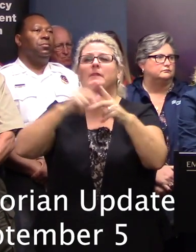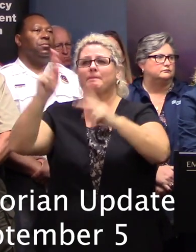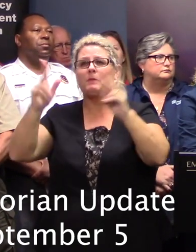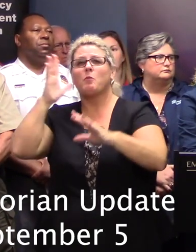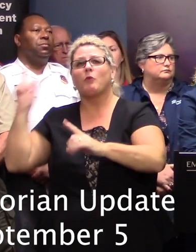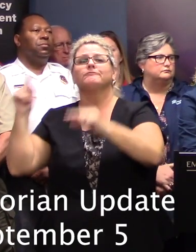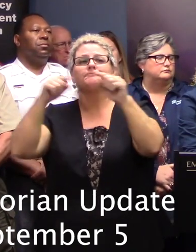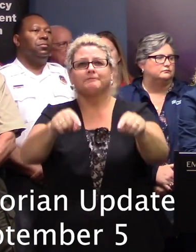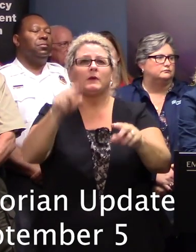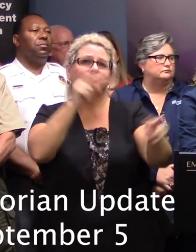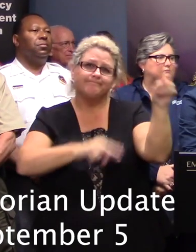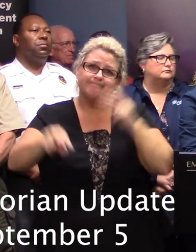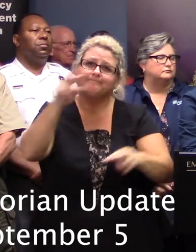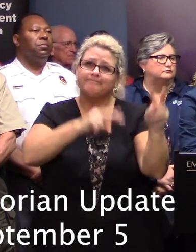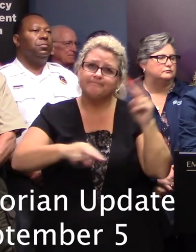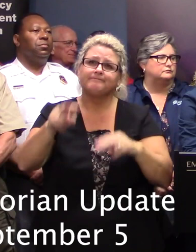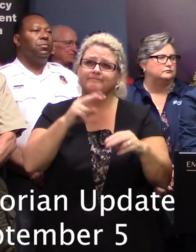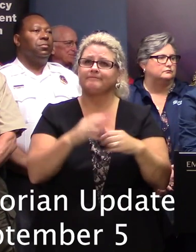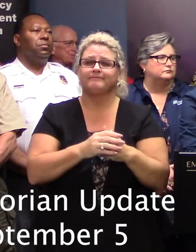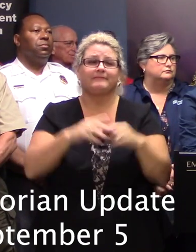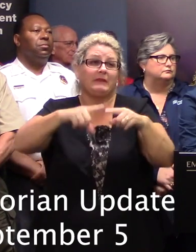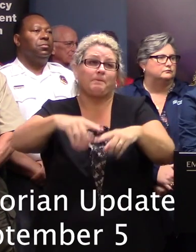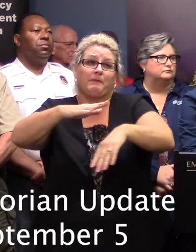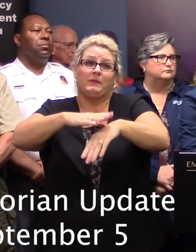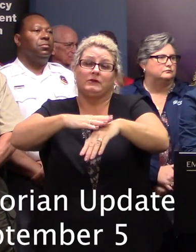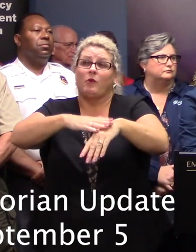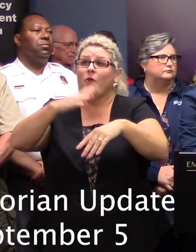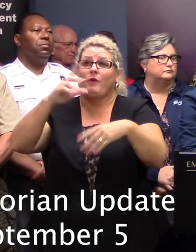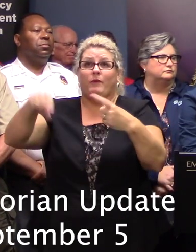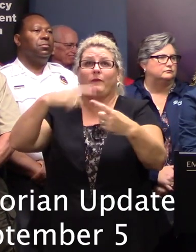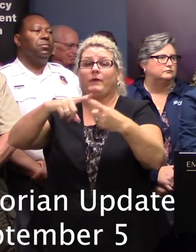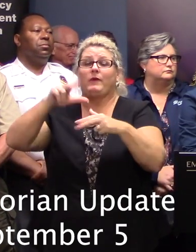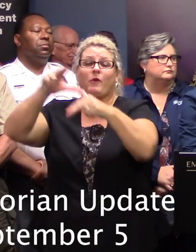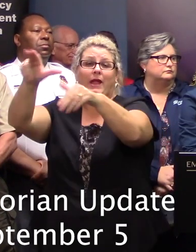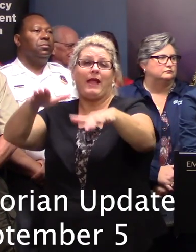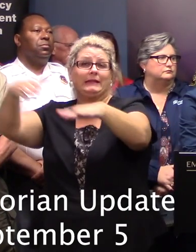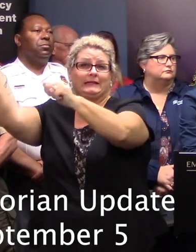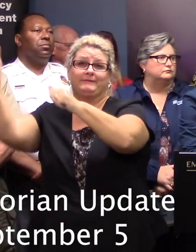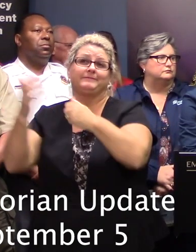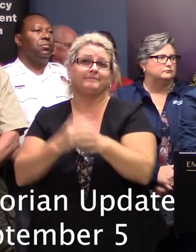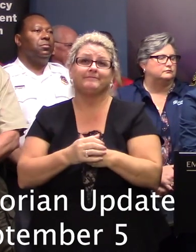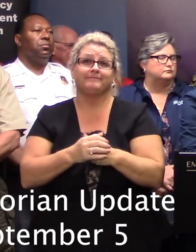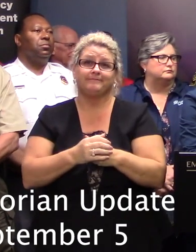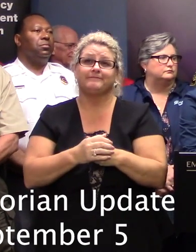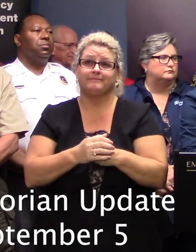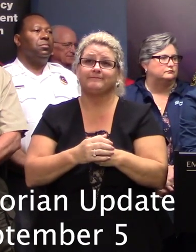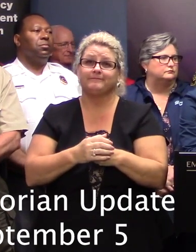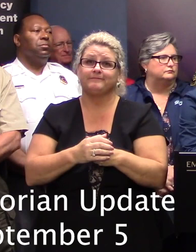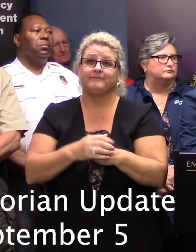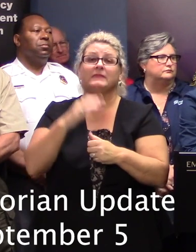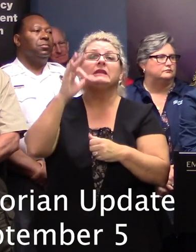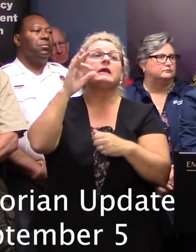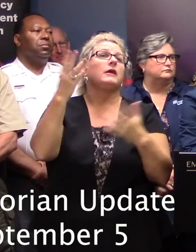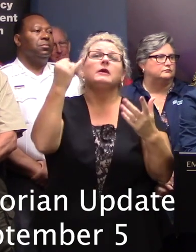and you know it depends on how quickly the storm moves out whether or not for example whether or not Dominion